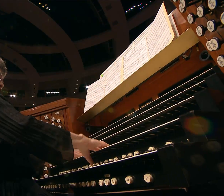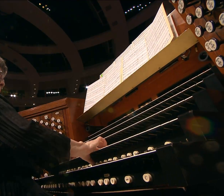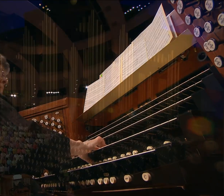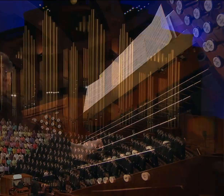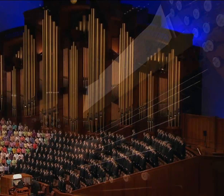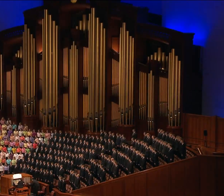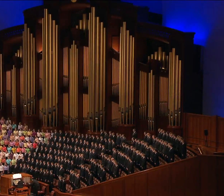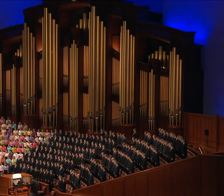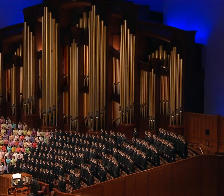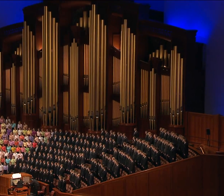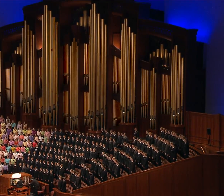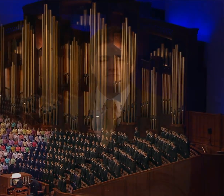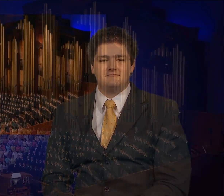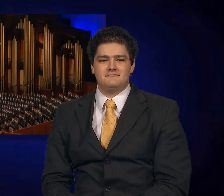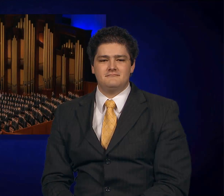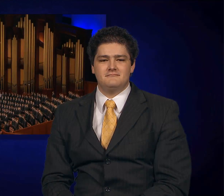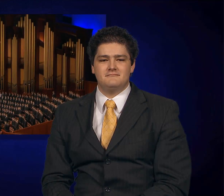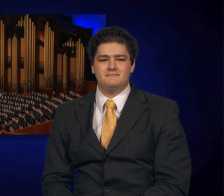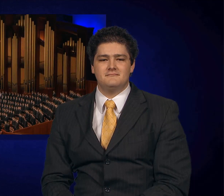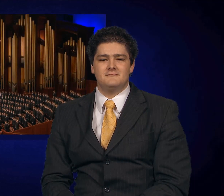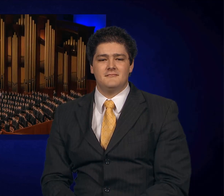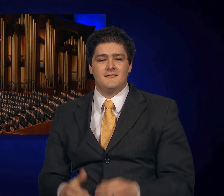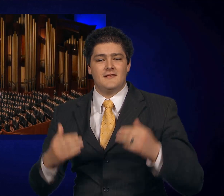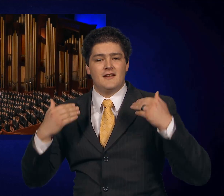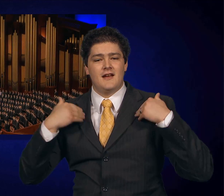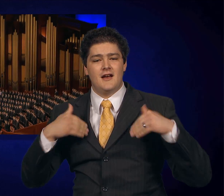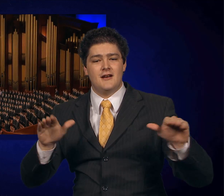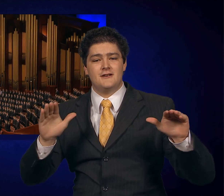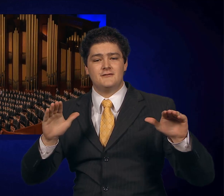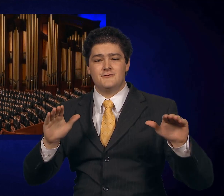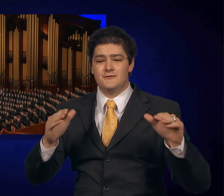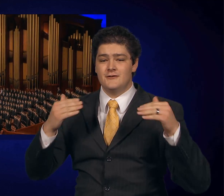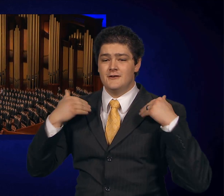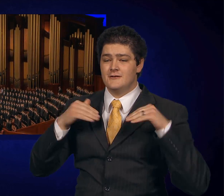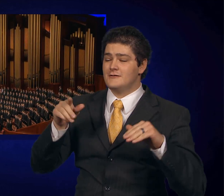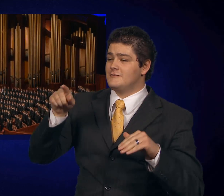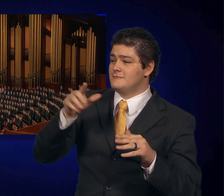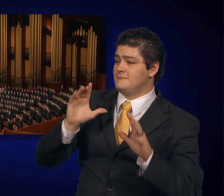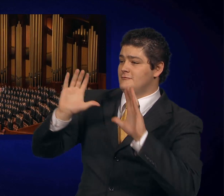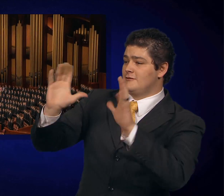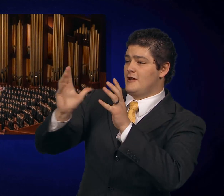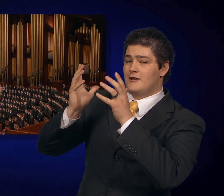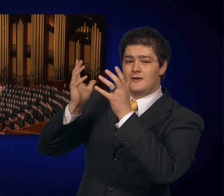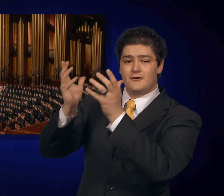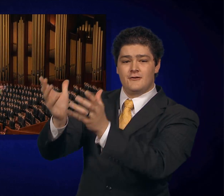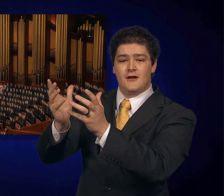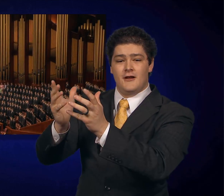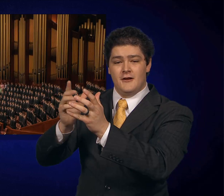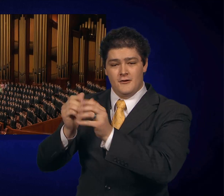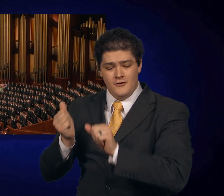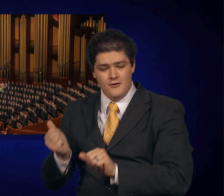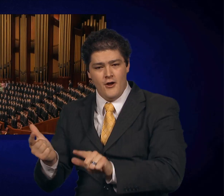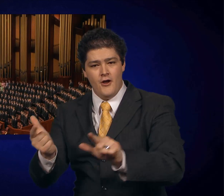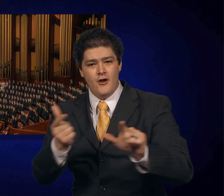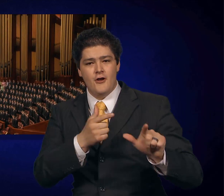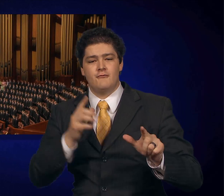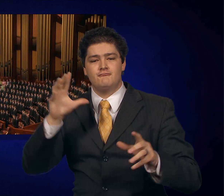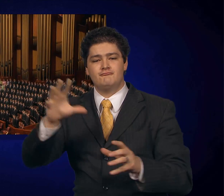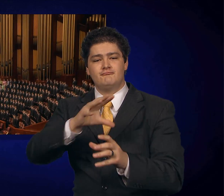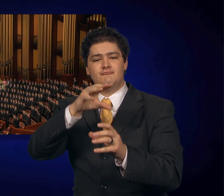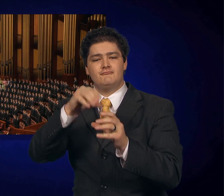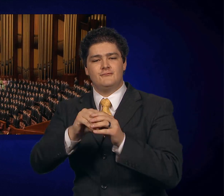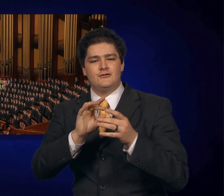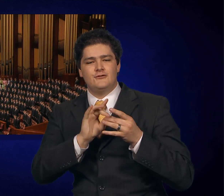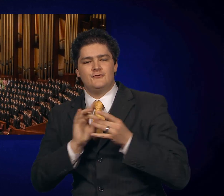Let all the hosts above join